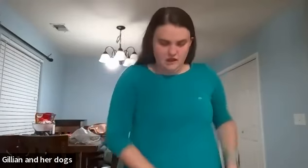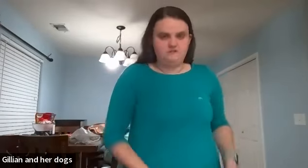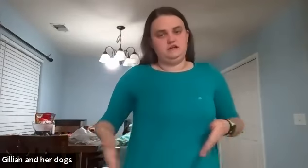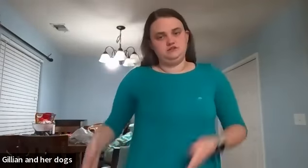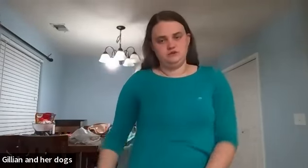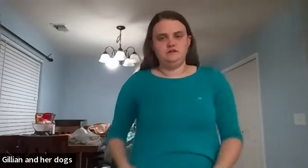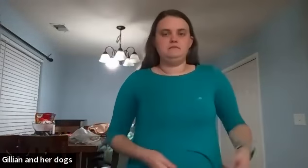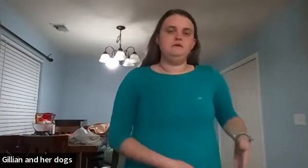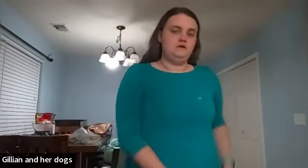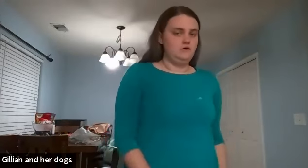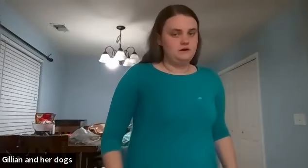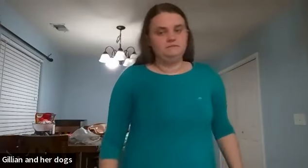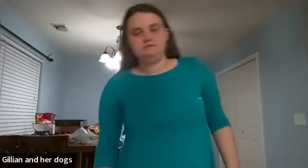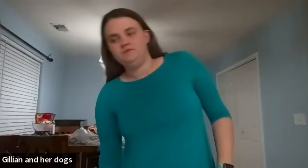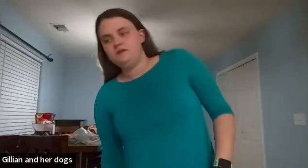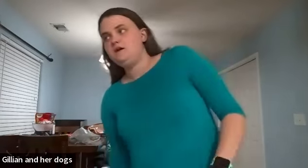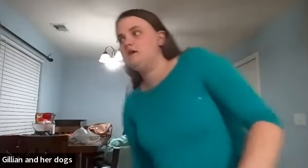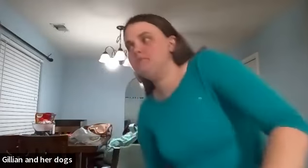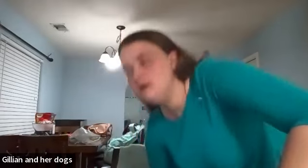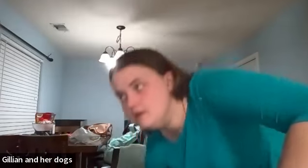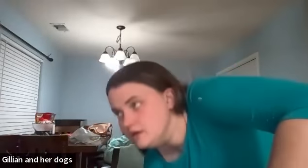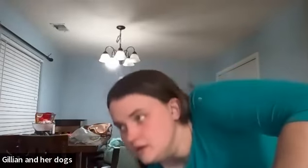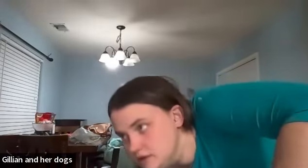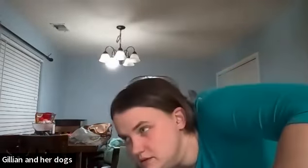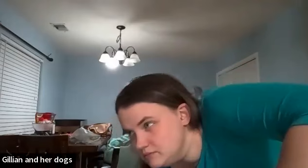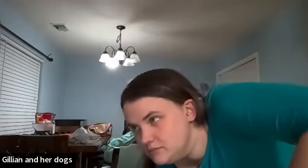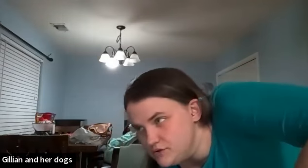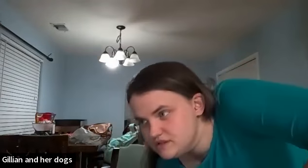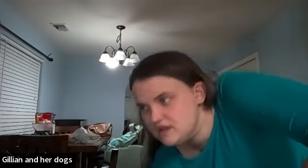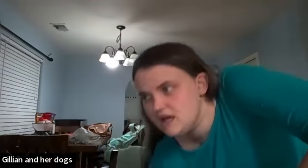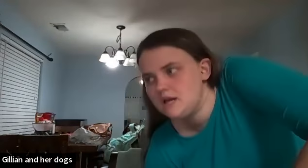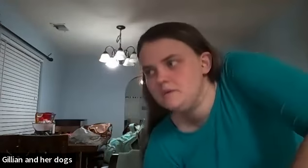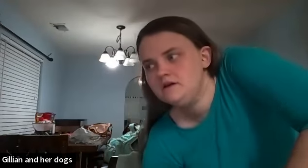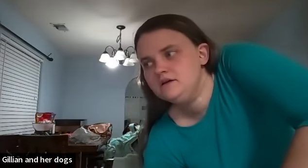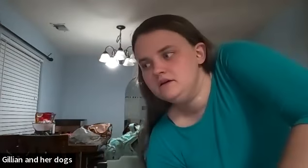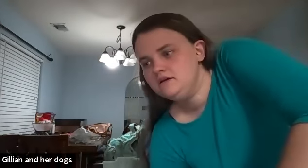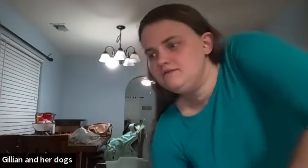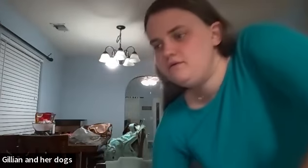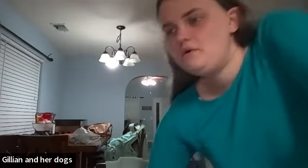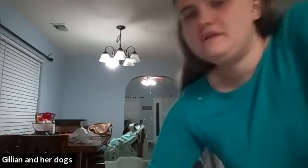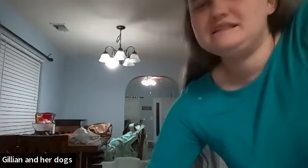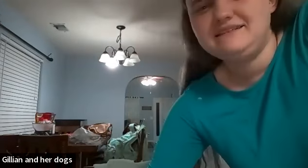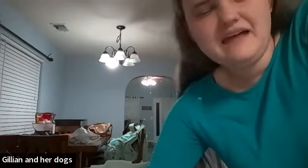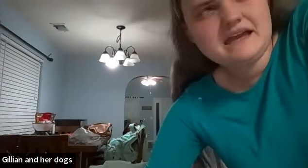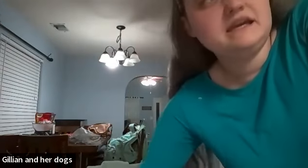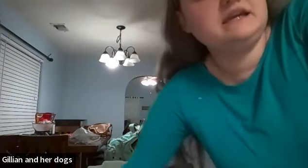have pants you're putting them on um most of the time for things like leggings